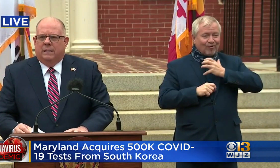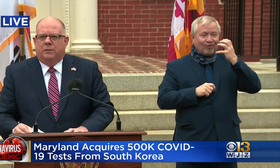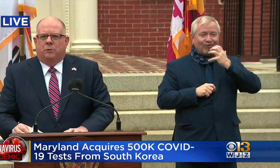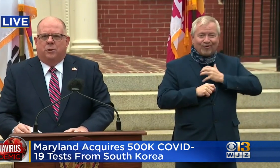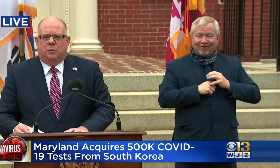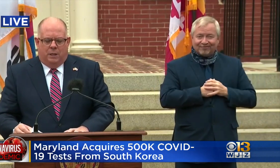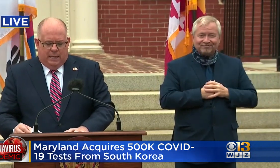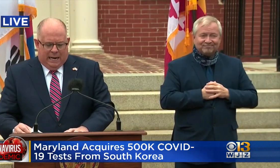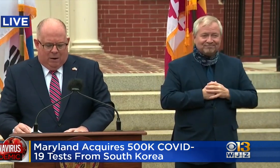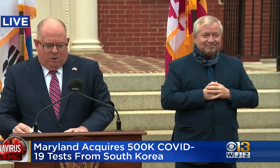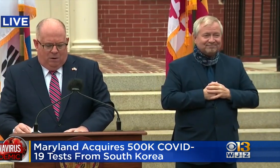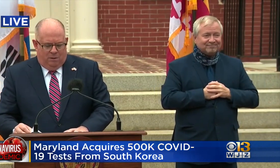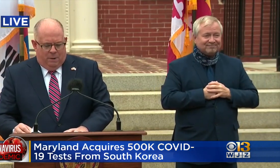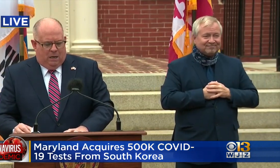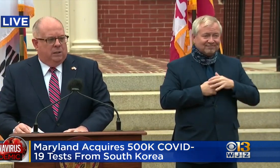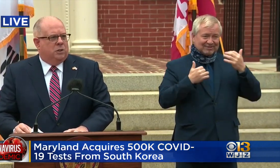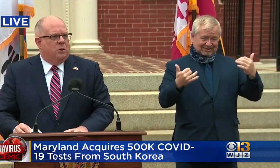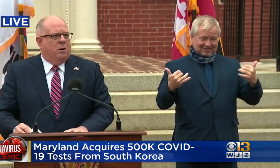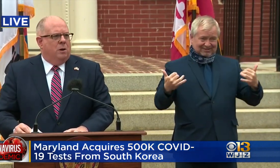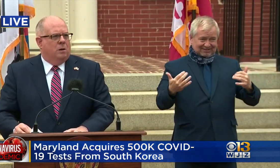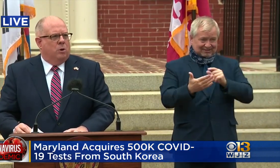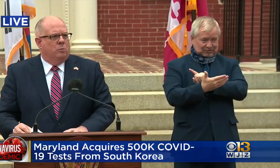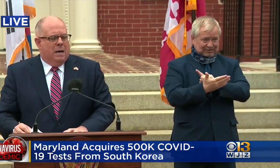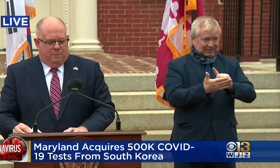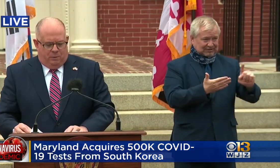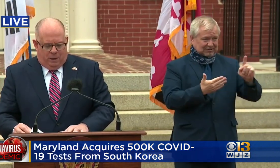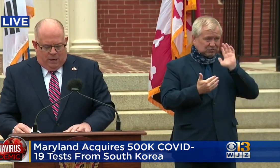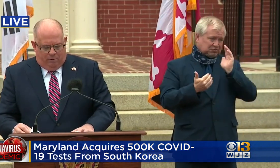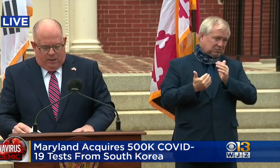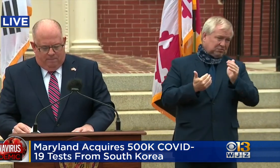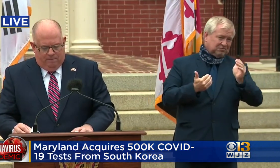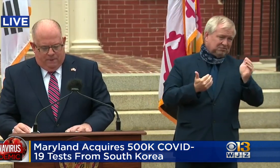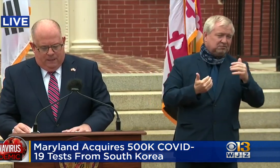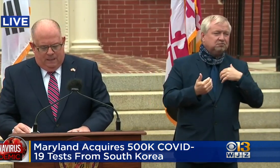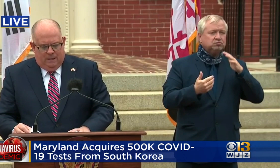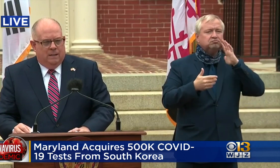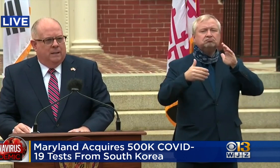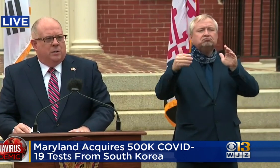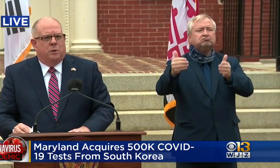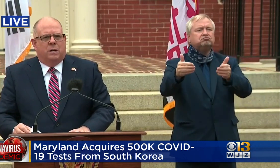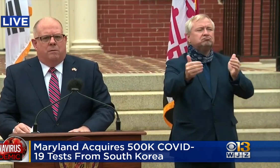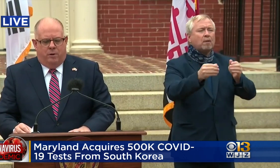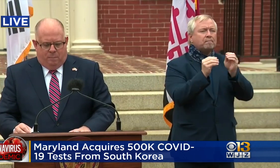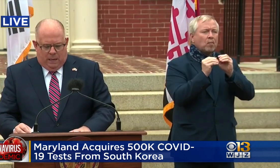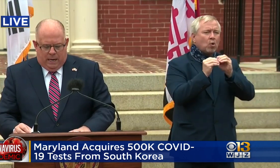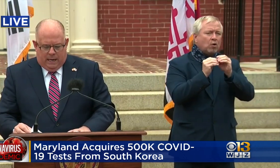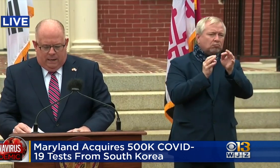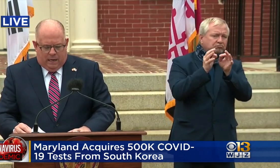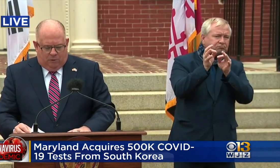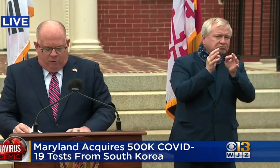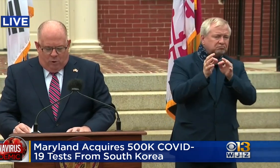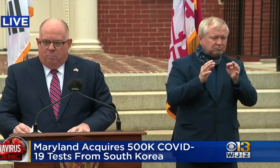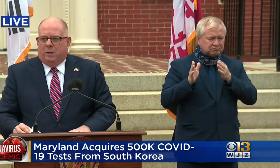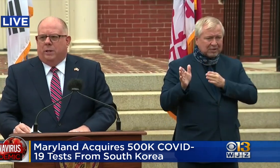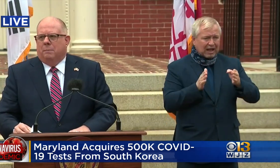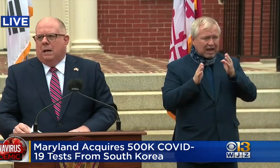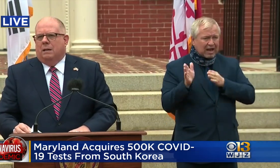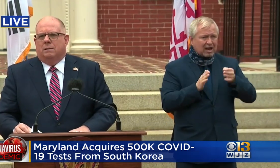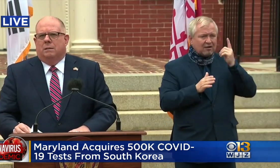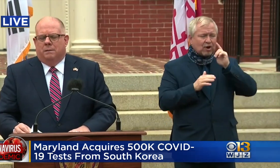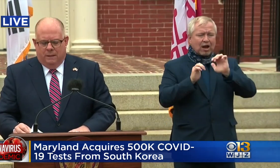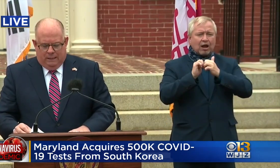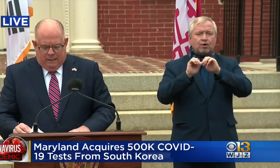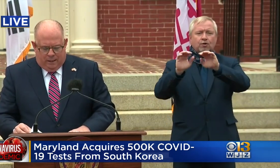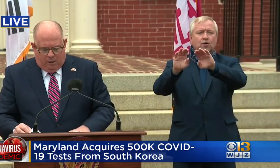introducing our Maryland Strong Roadmap to Recovery. This recovery plan has four building